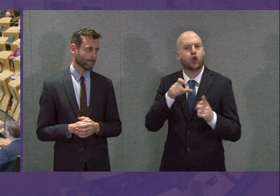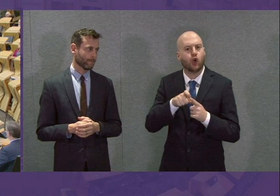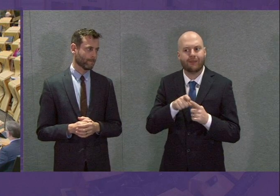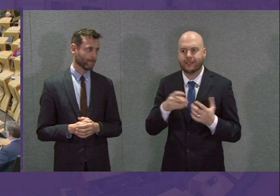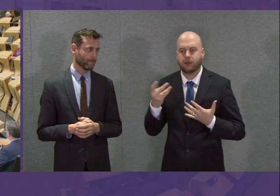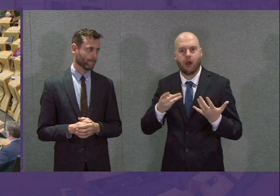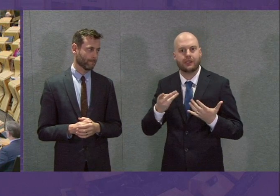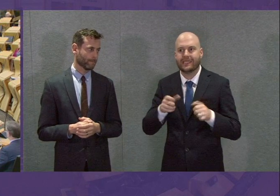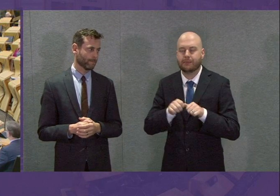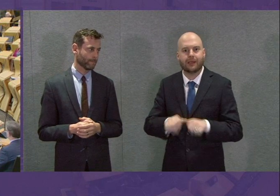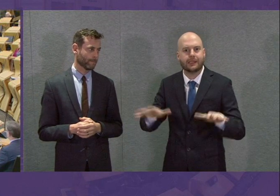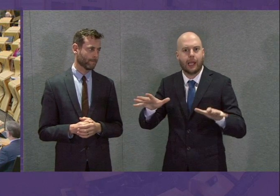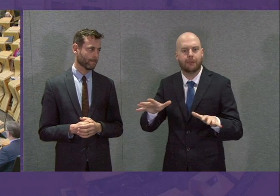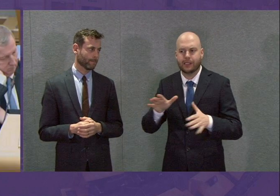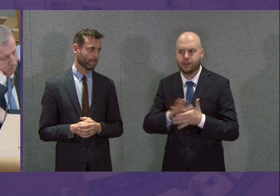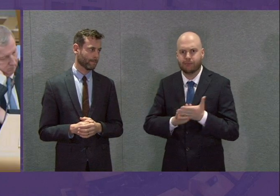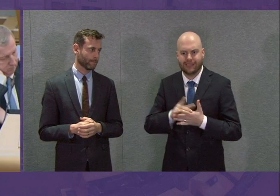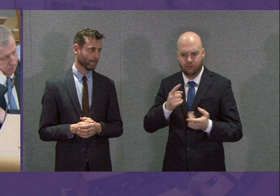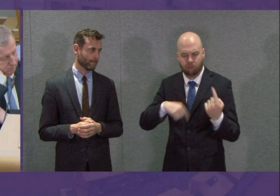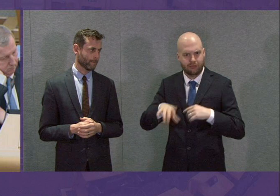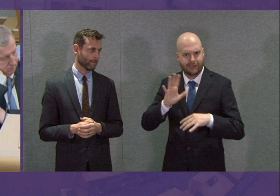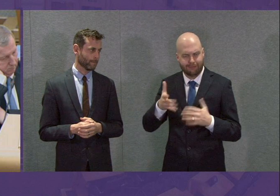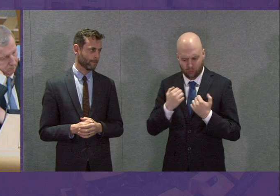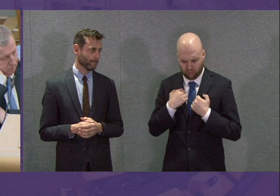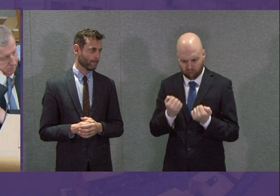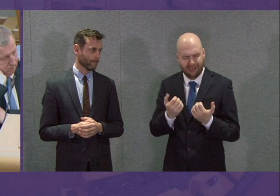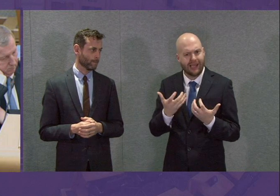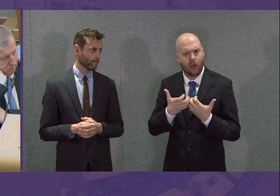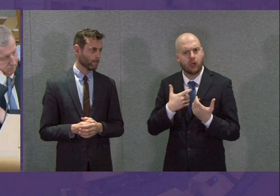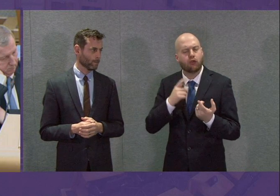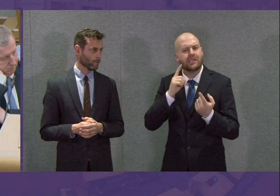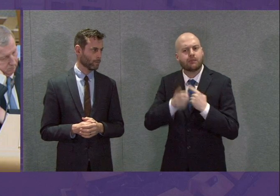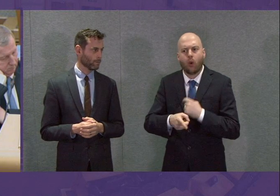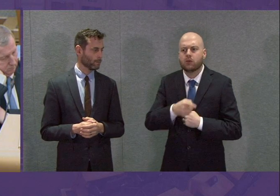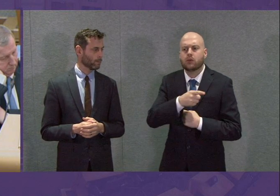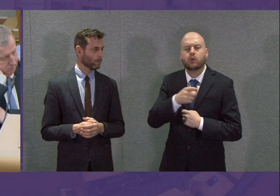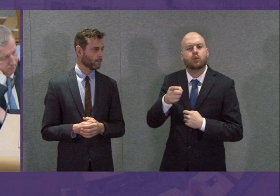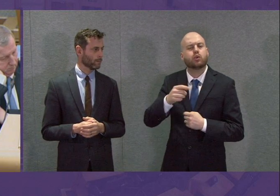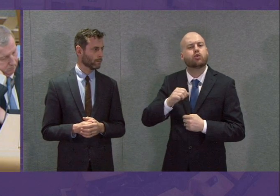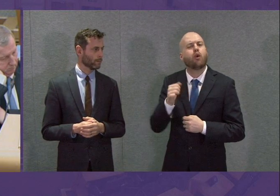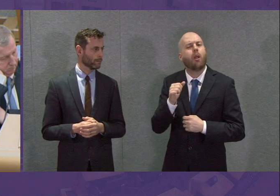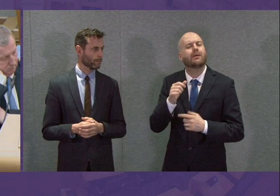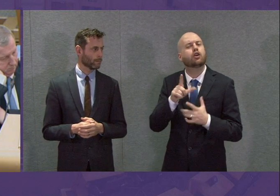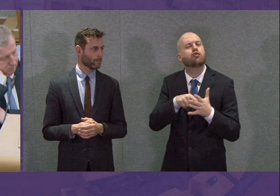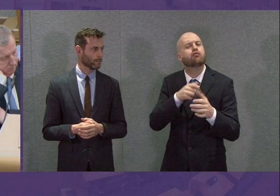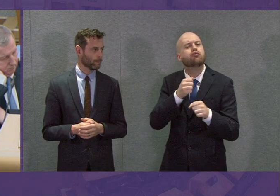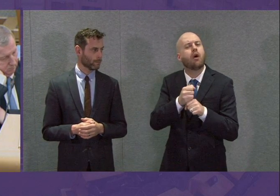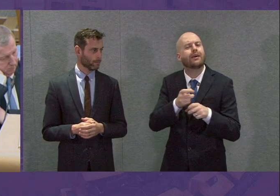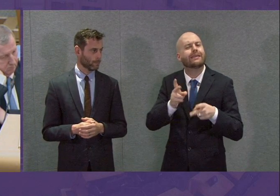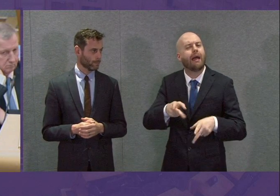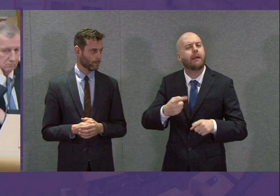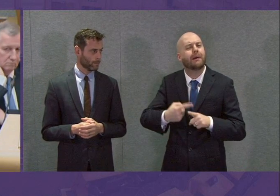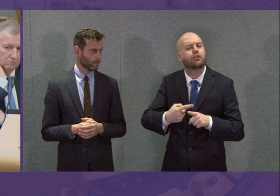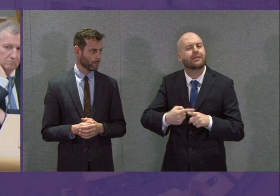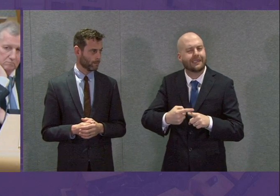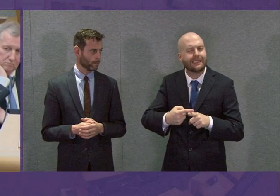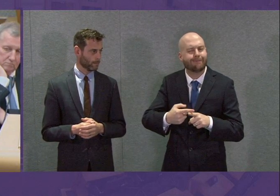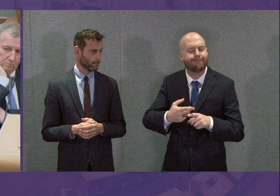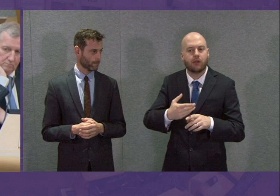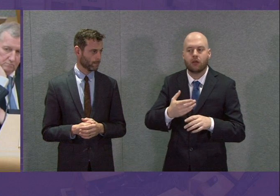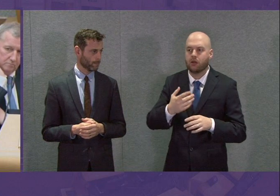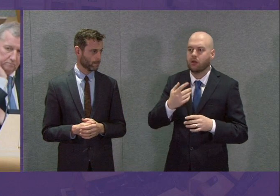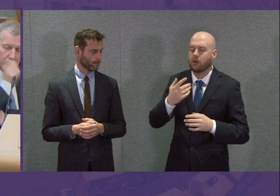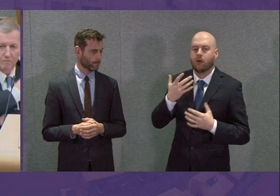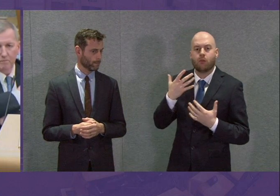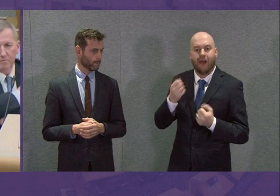will need to look afresh at how we respond to Scotland's drug death emergency and give fresh consideration to the available capacity